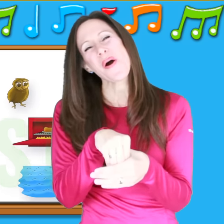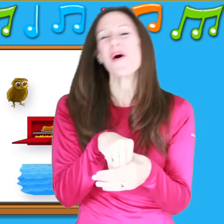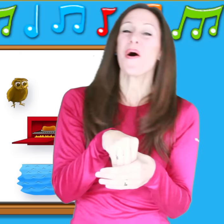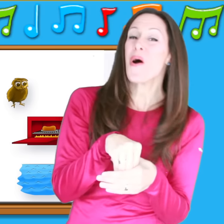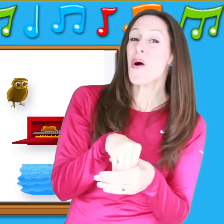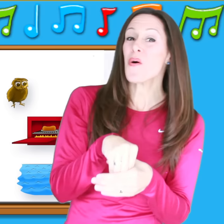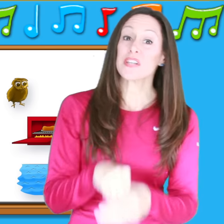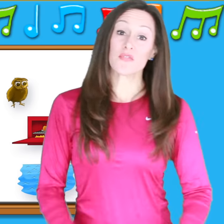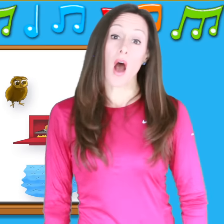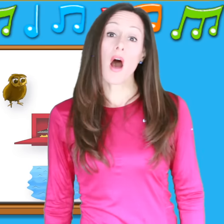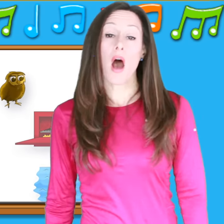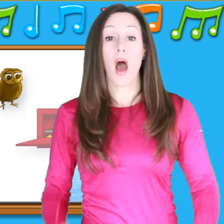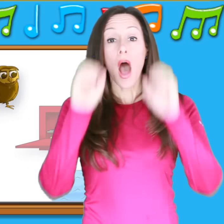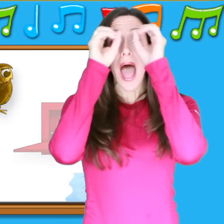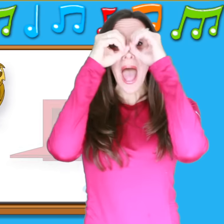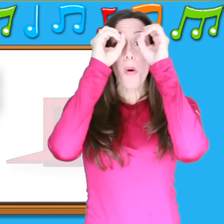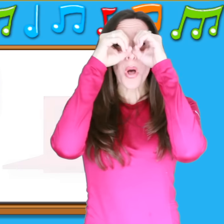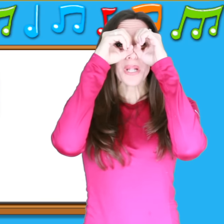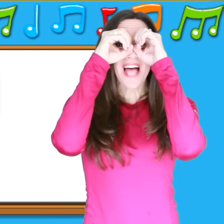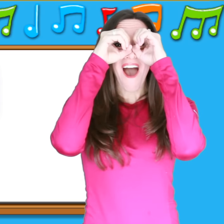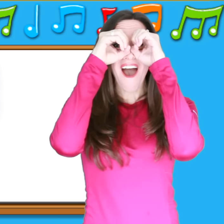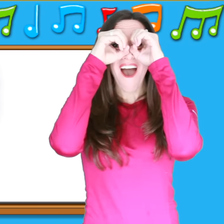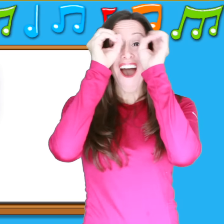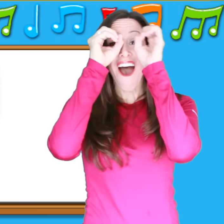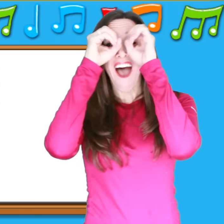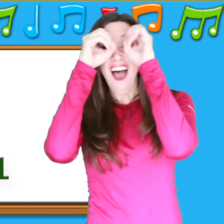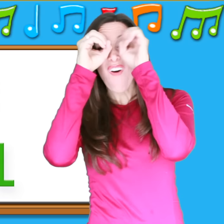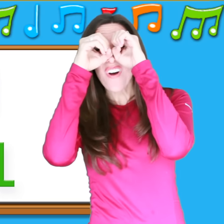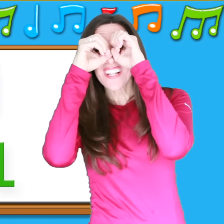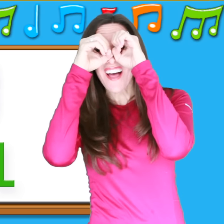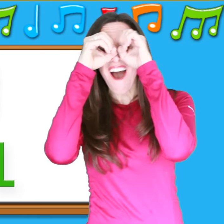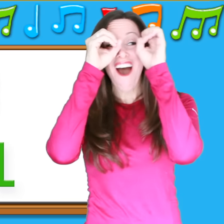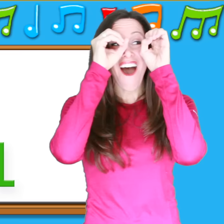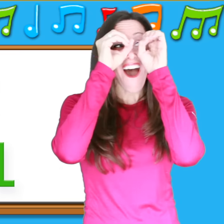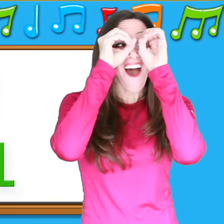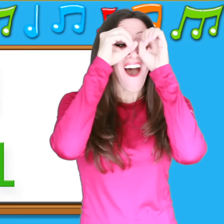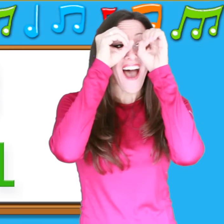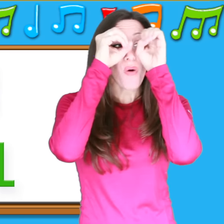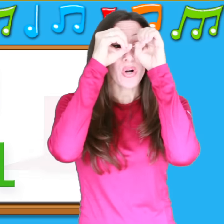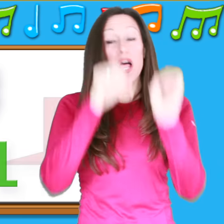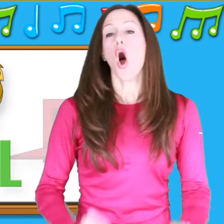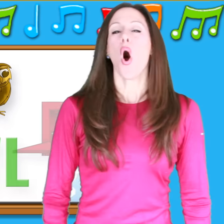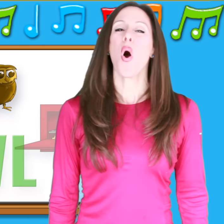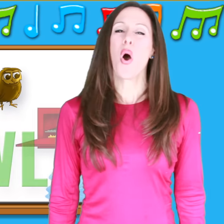is for A-A-owl O-O-owl, A-A-owl O